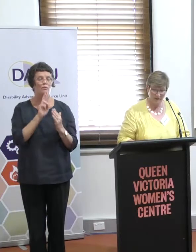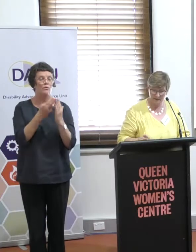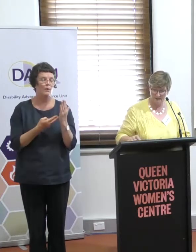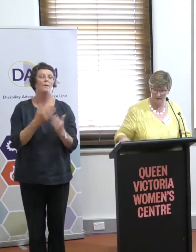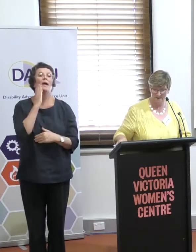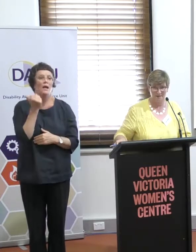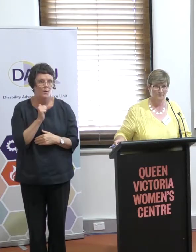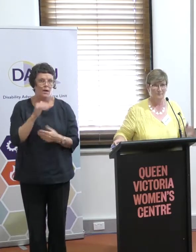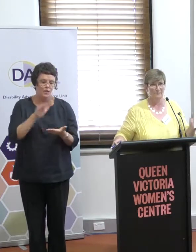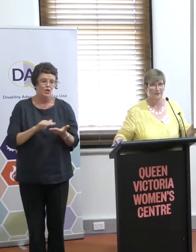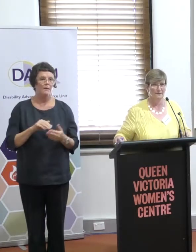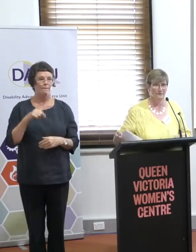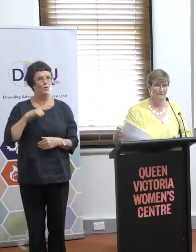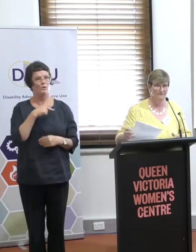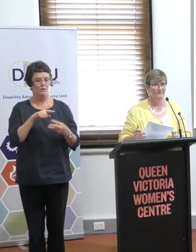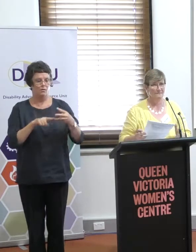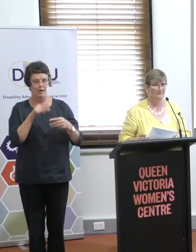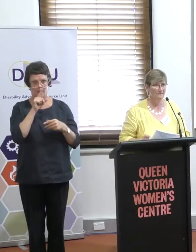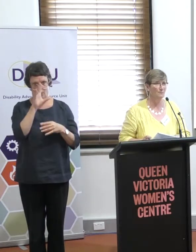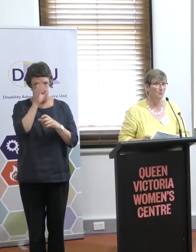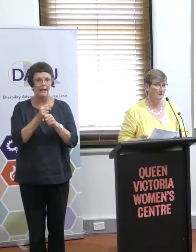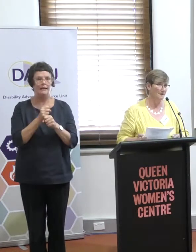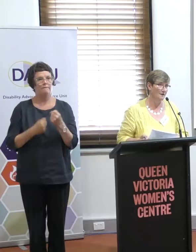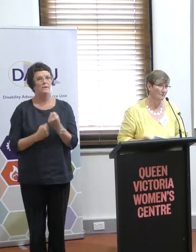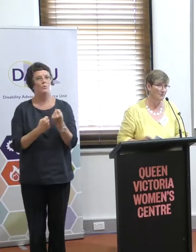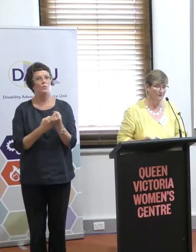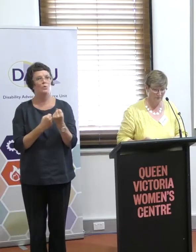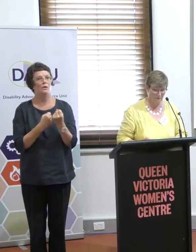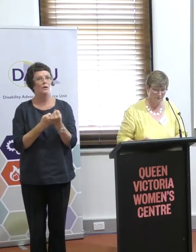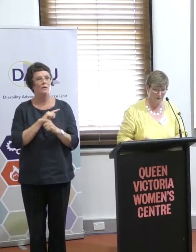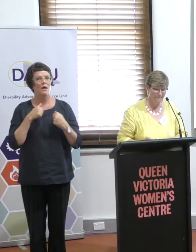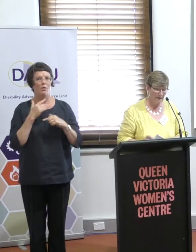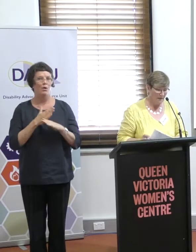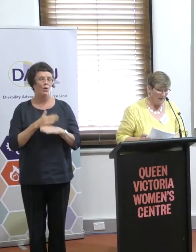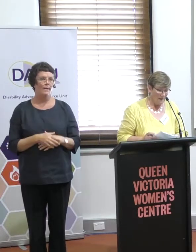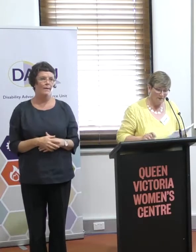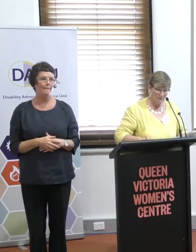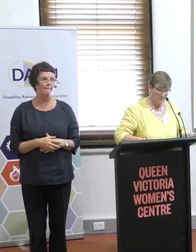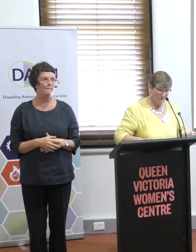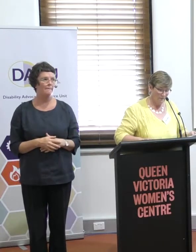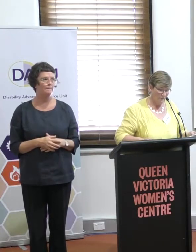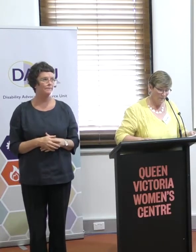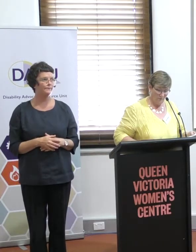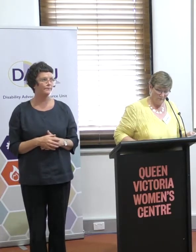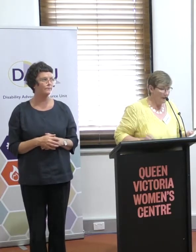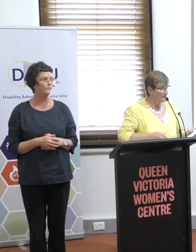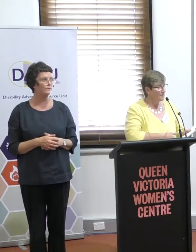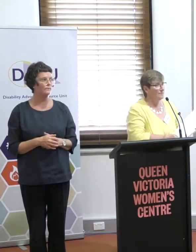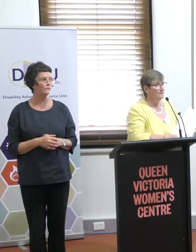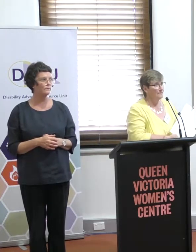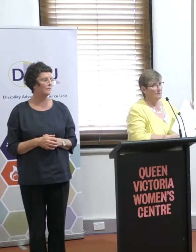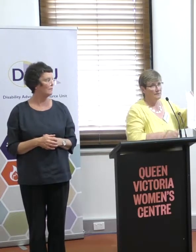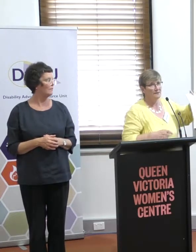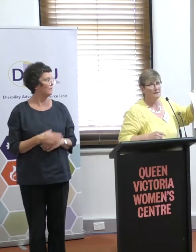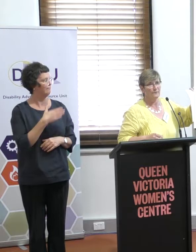Anyway, partly it's because they sort of believe in supporting the kind of work that we're doing. So what we ended